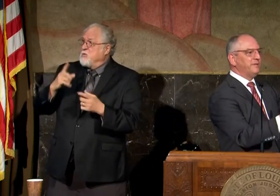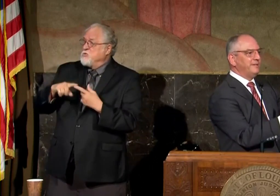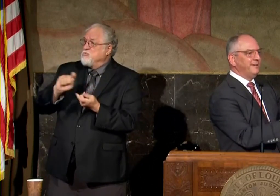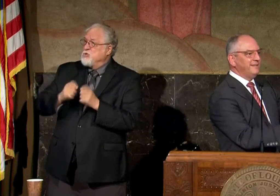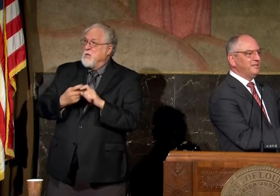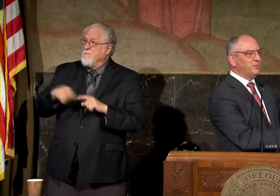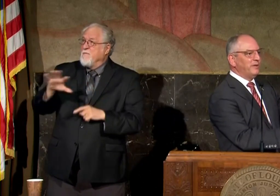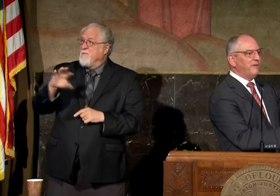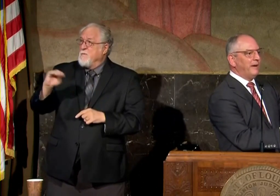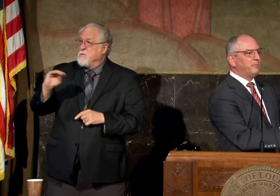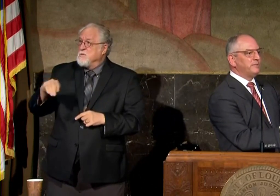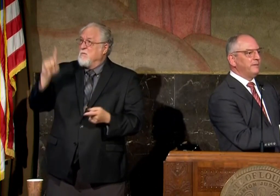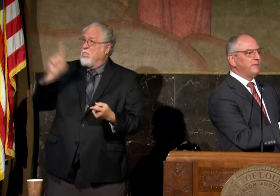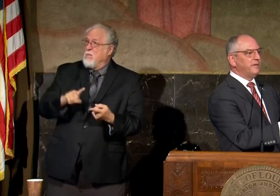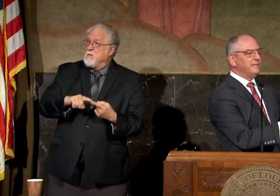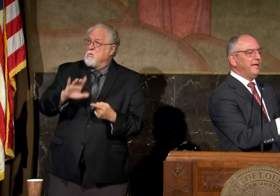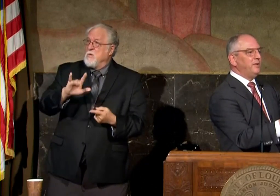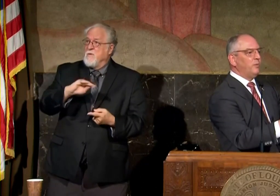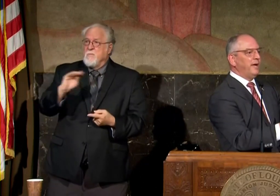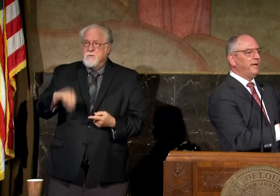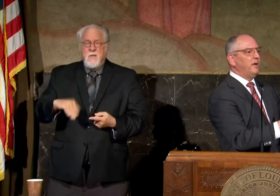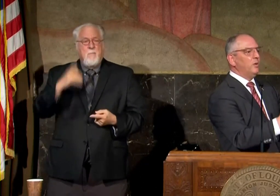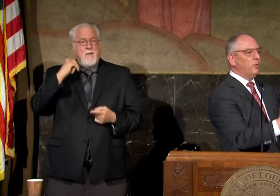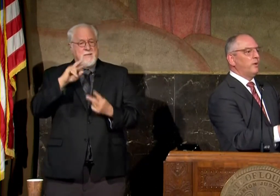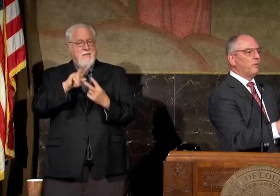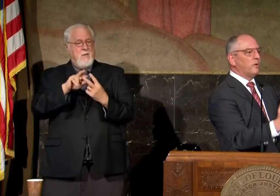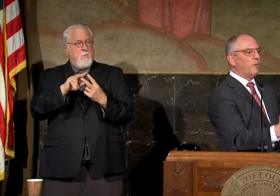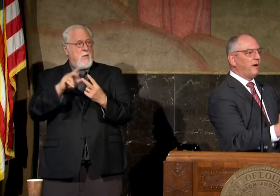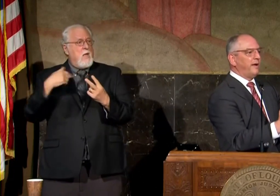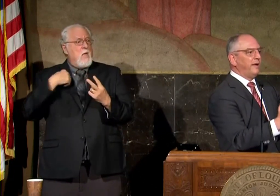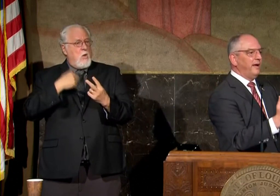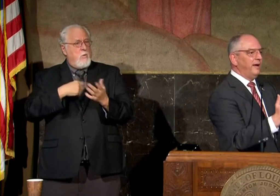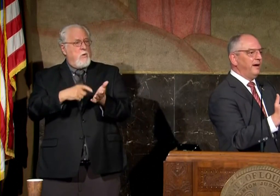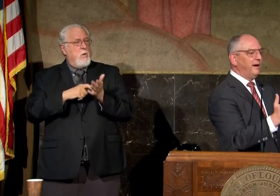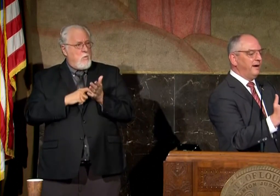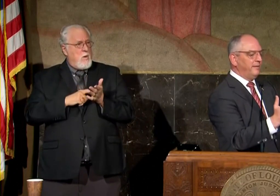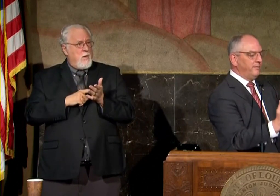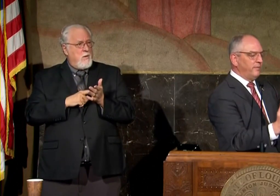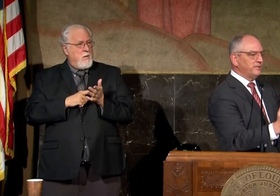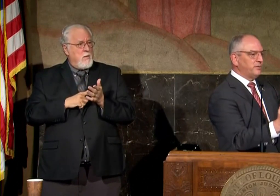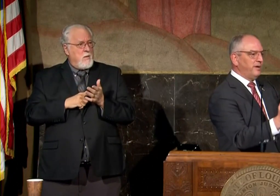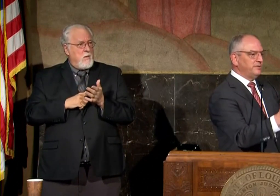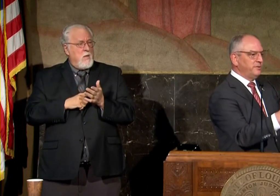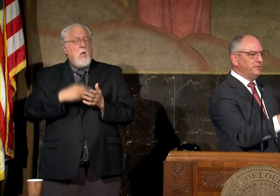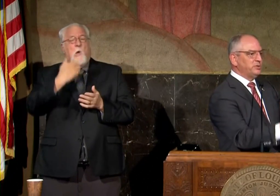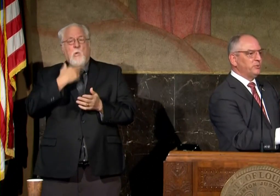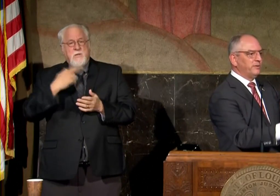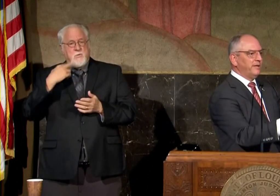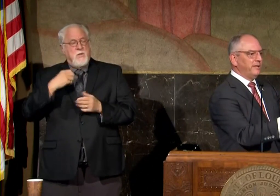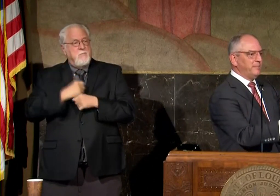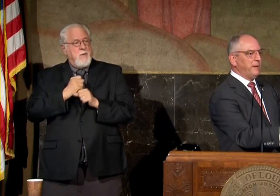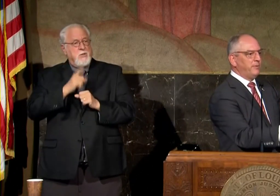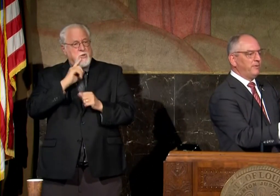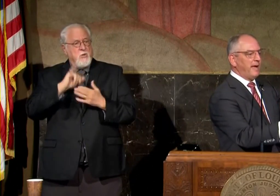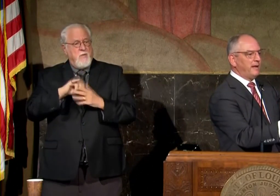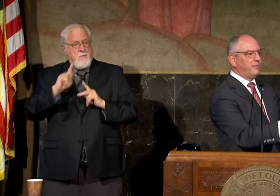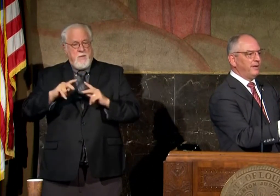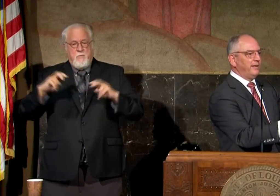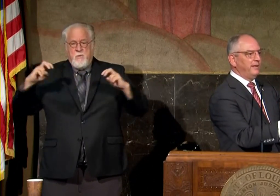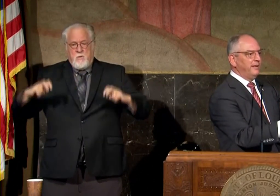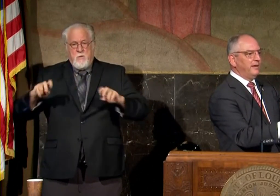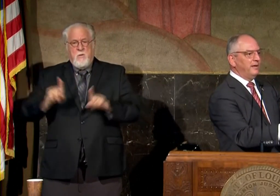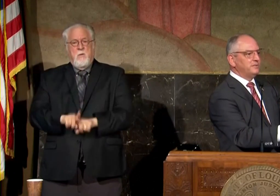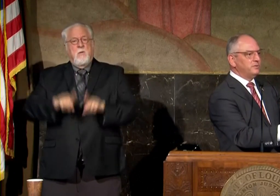50 percent to 25 because either way we are requiring uh restaurants to ensure that that people are